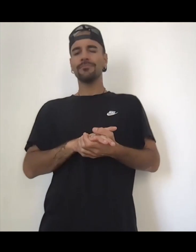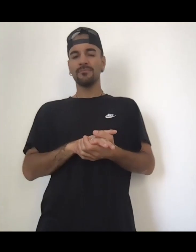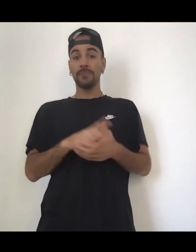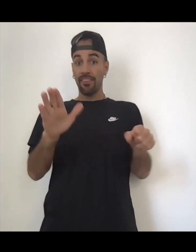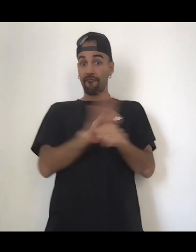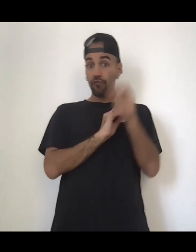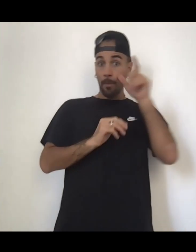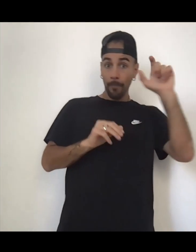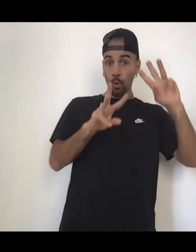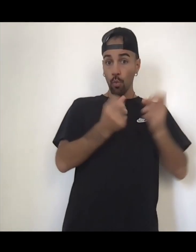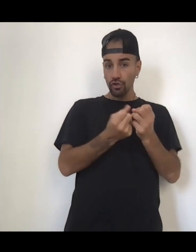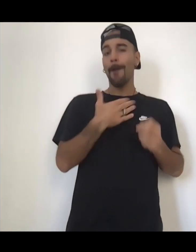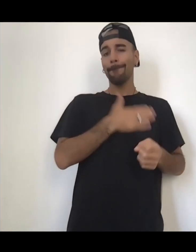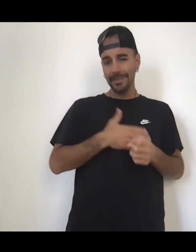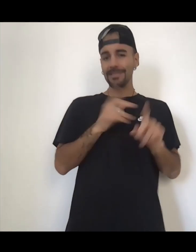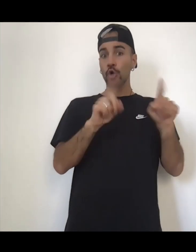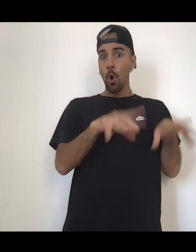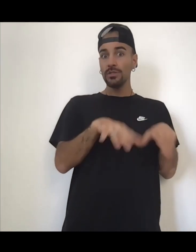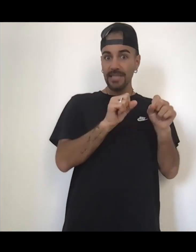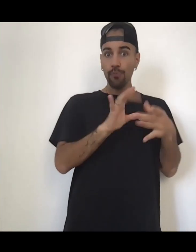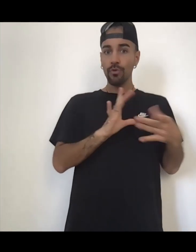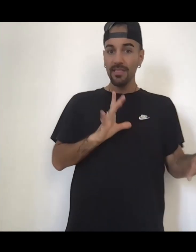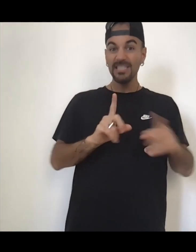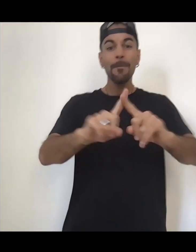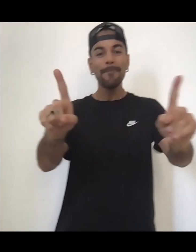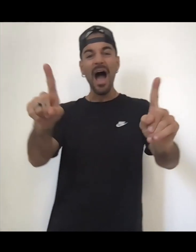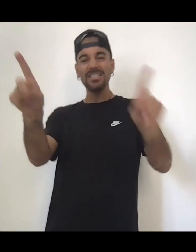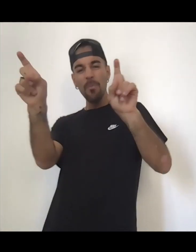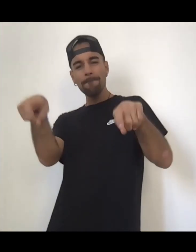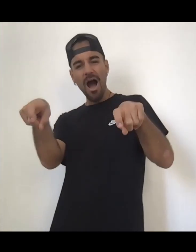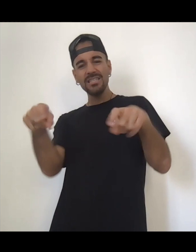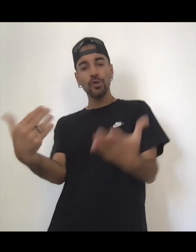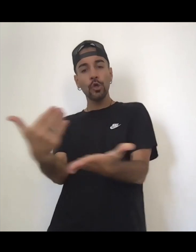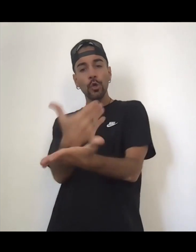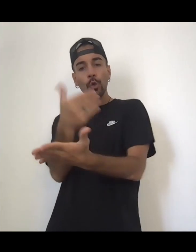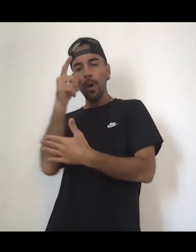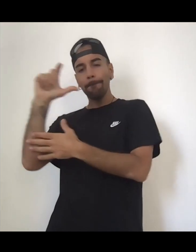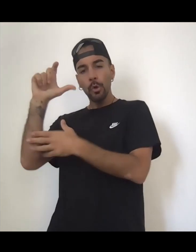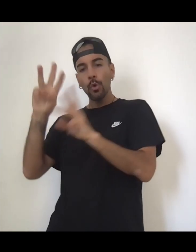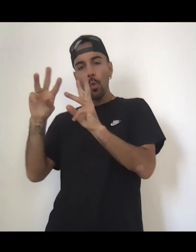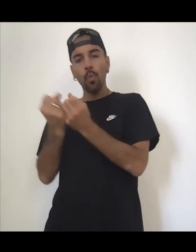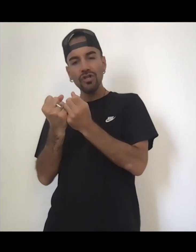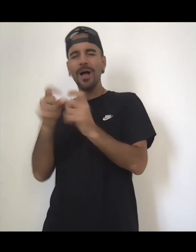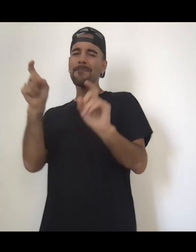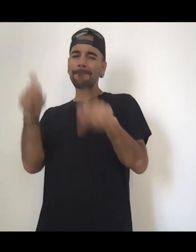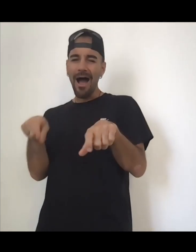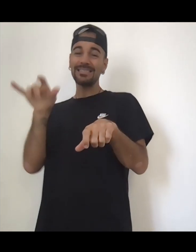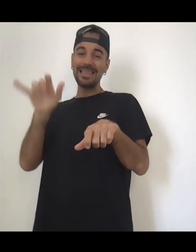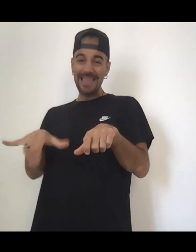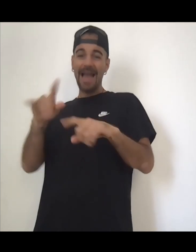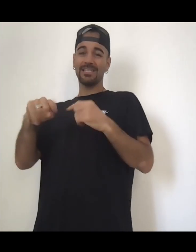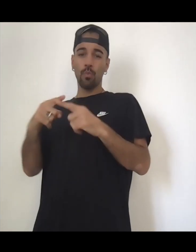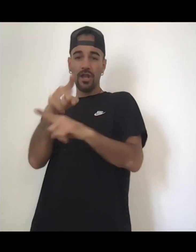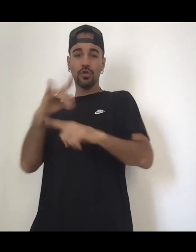workshop because everything we talked about today building trust moving forward those are all things that you want to plant the seeds of during a new moon and then that also plants those new